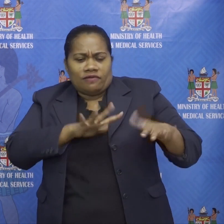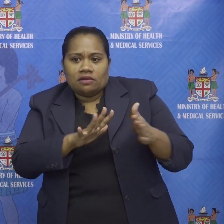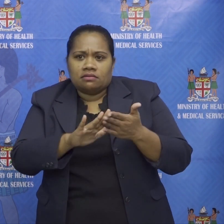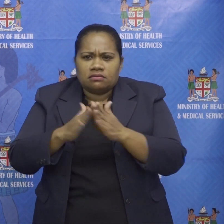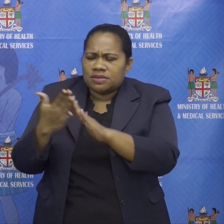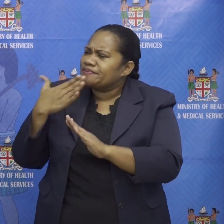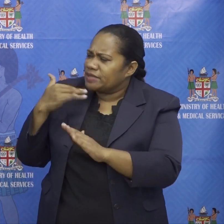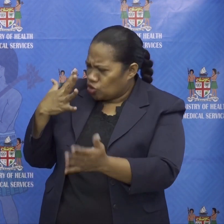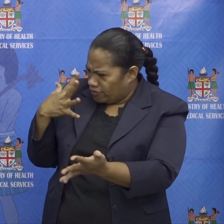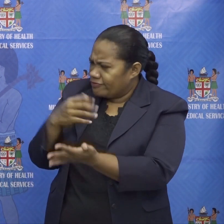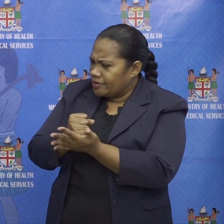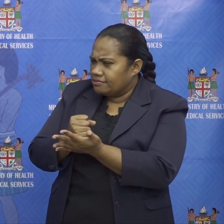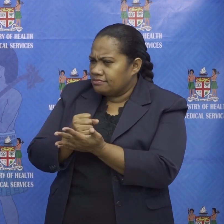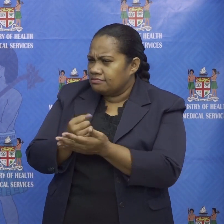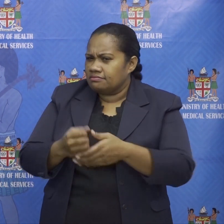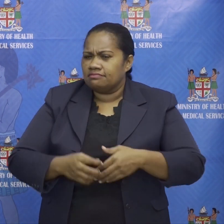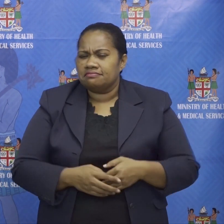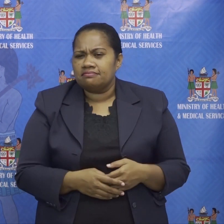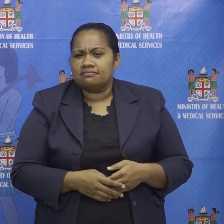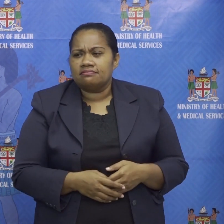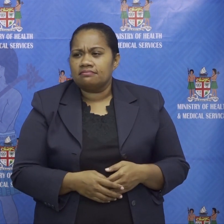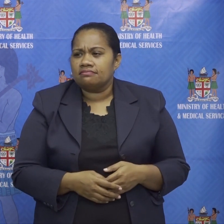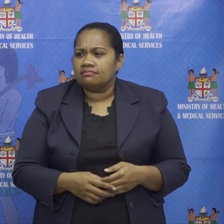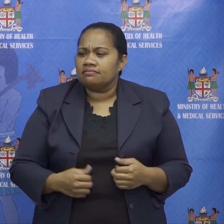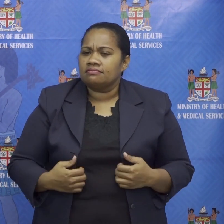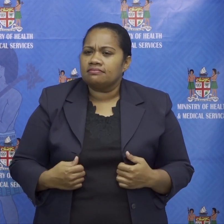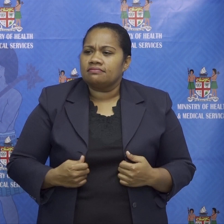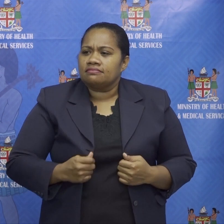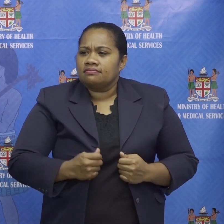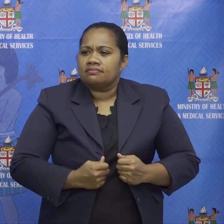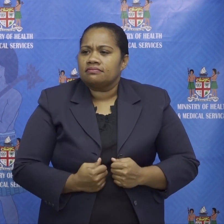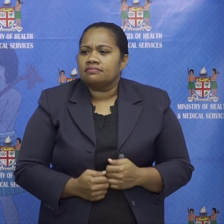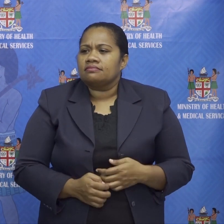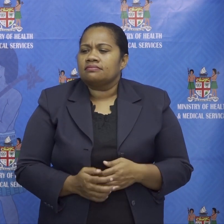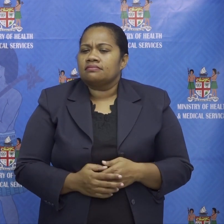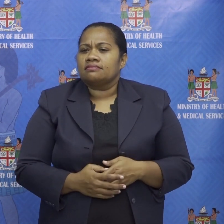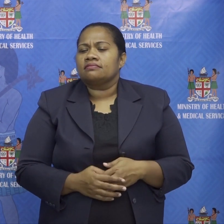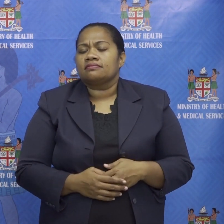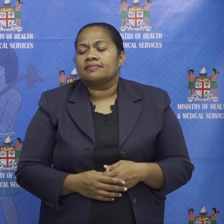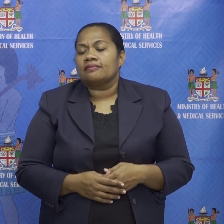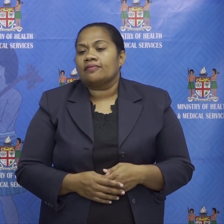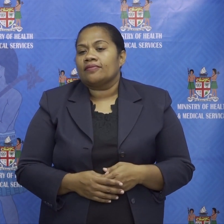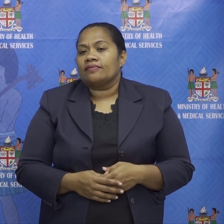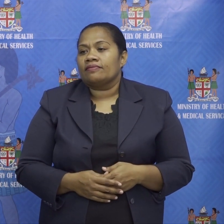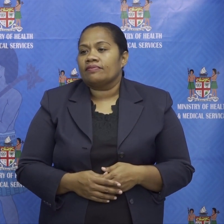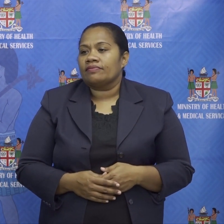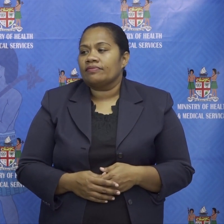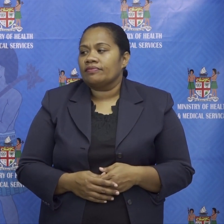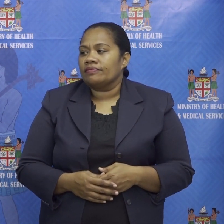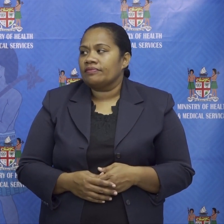confirm or deny this i